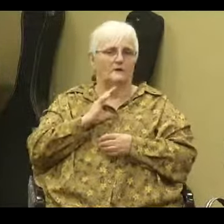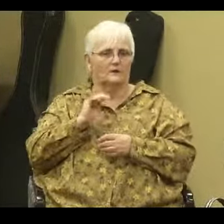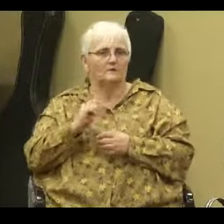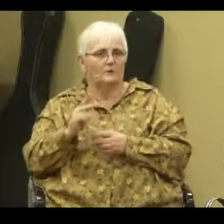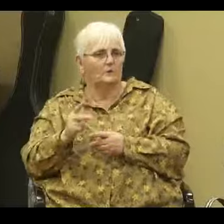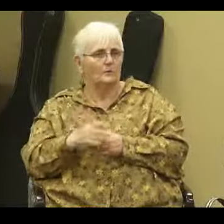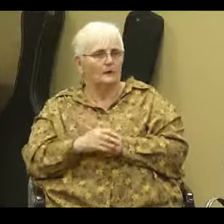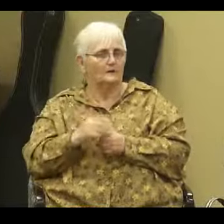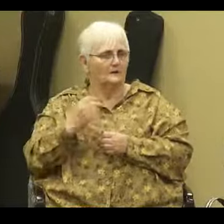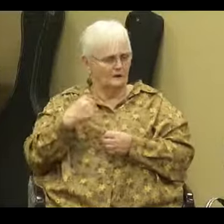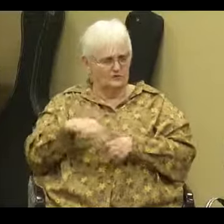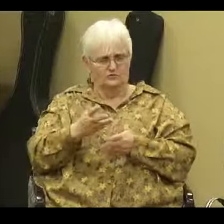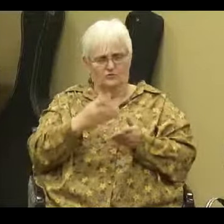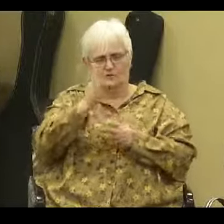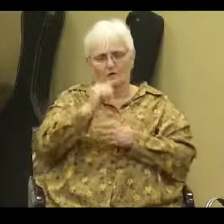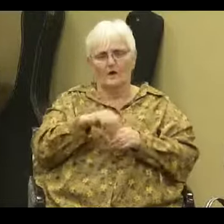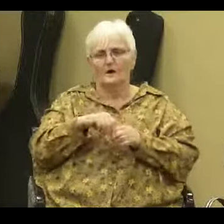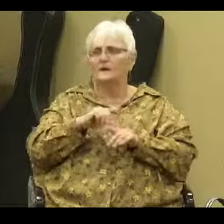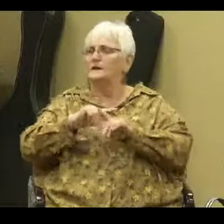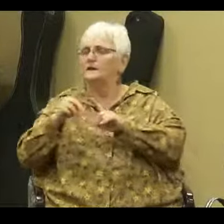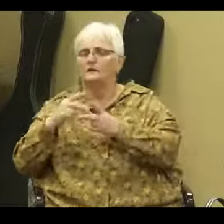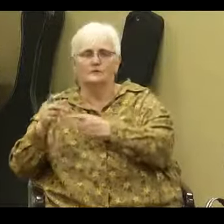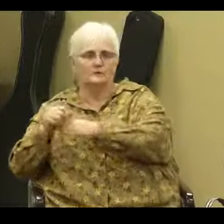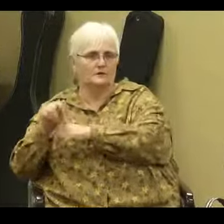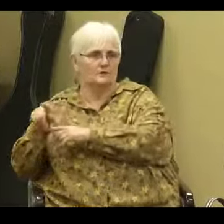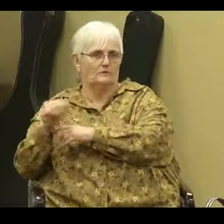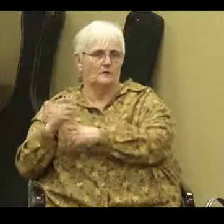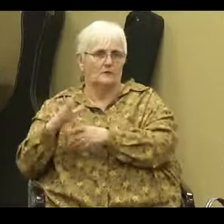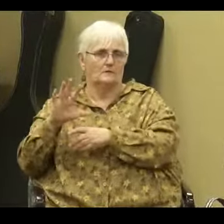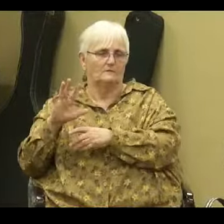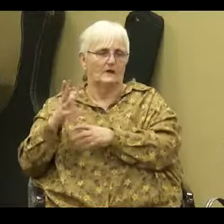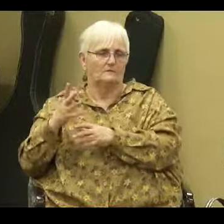I can still serve God over there, making five more dollars an hour.